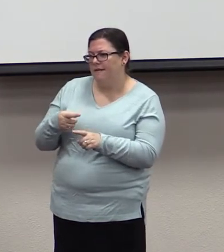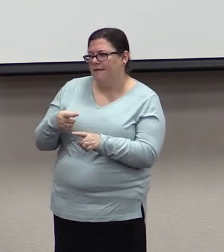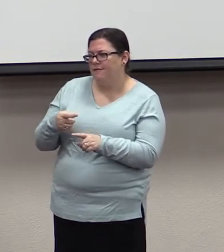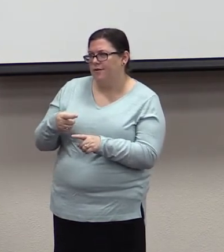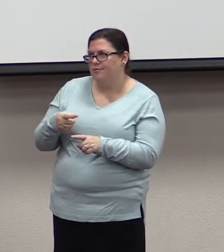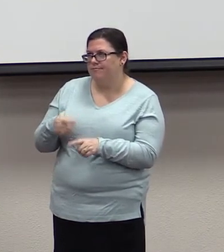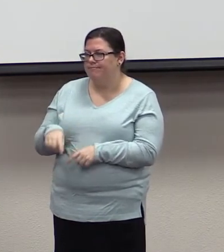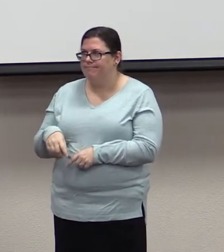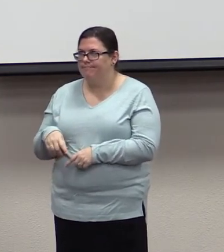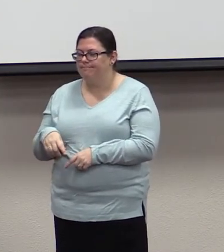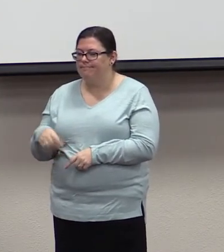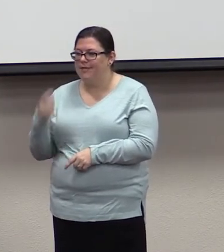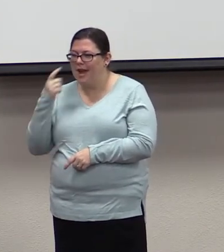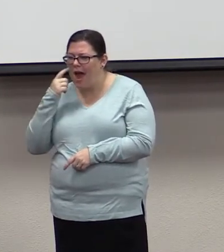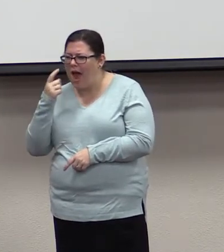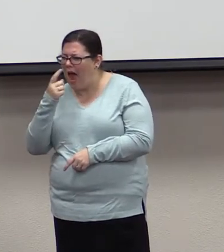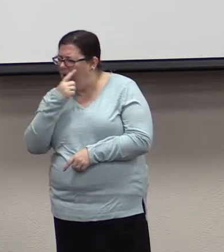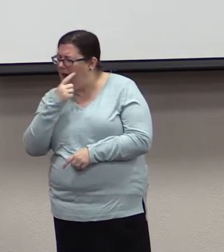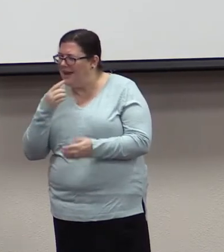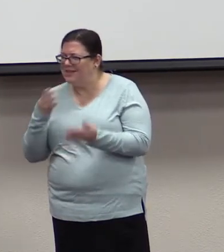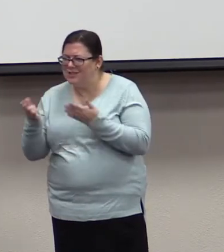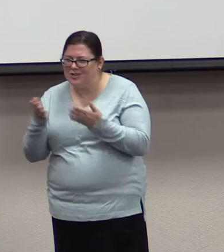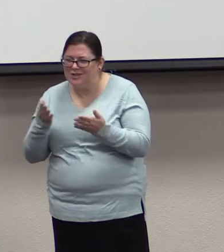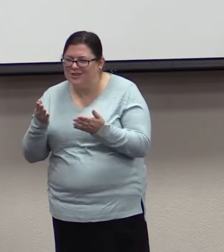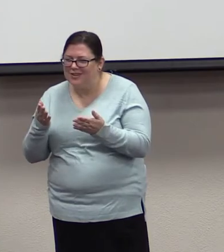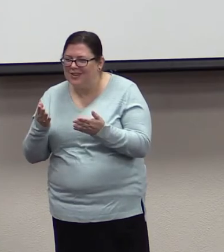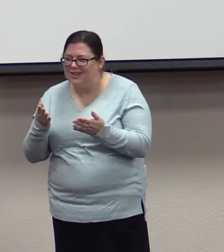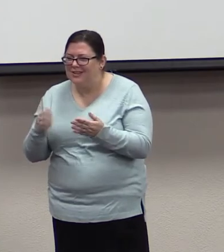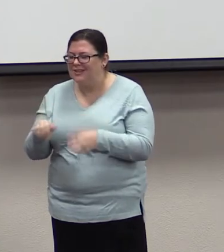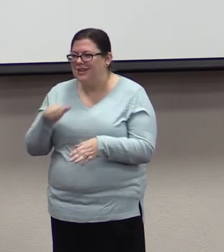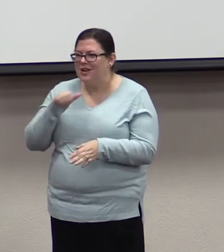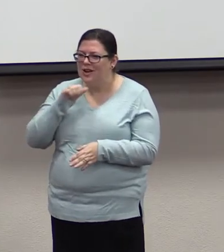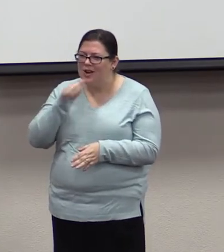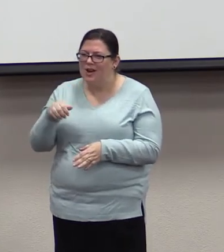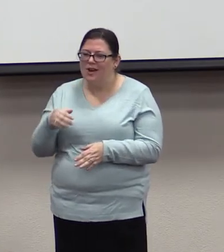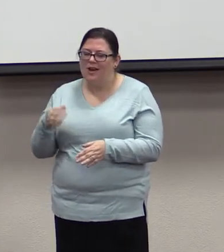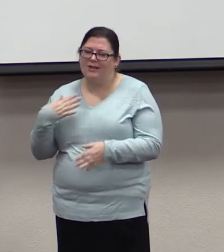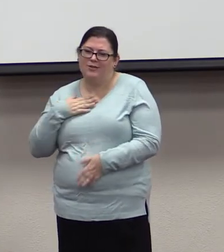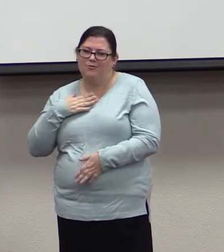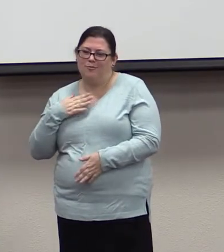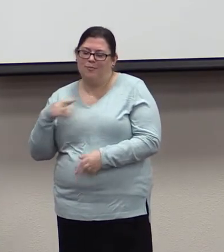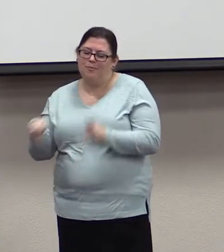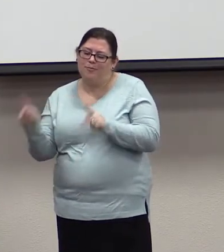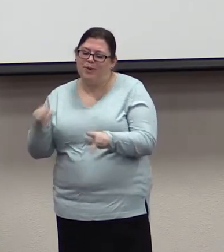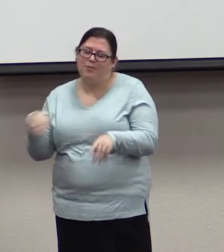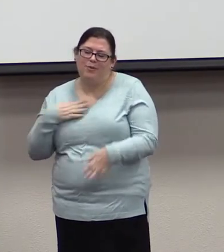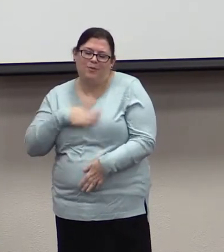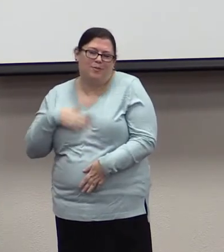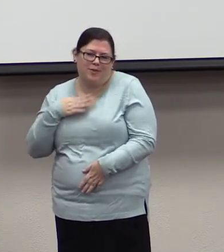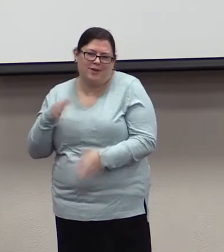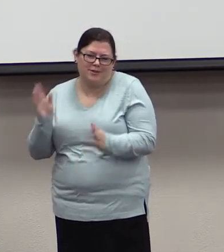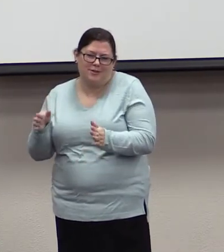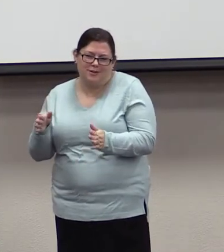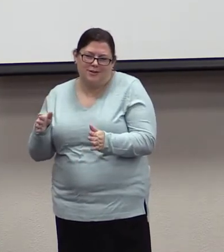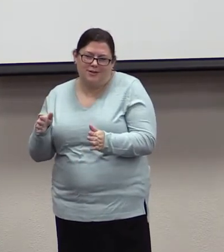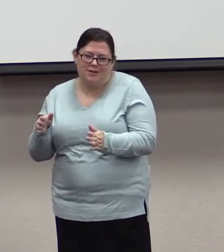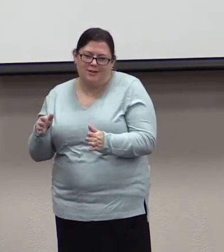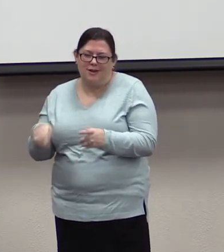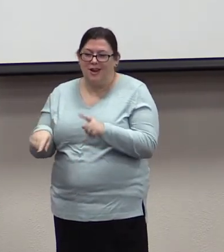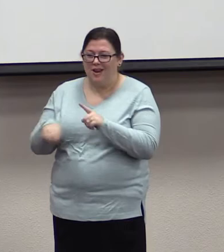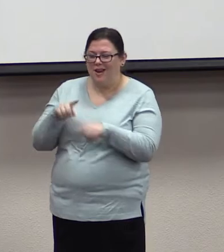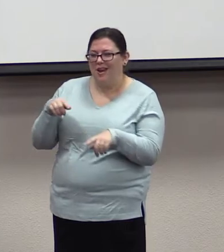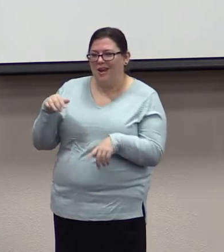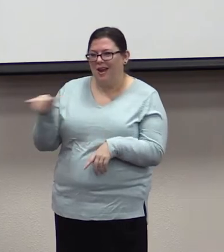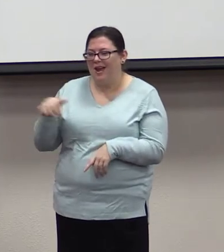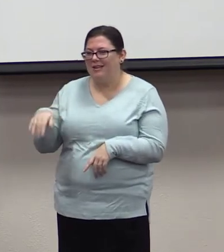pleasers. We aren't to do this as teachers' pets, or so people will see how awesome we are.